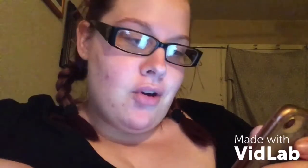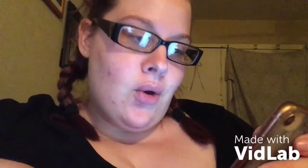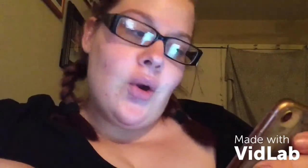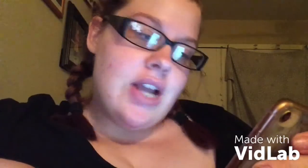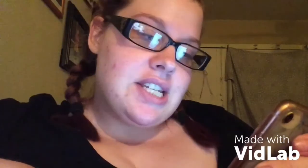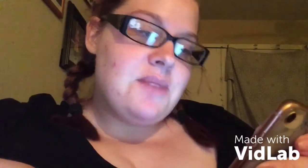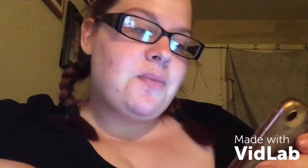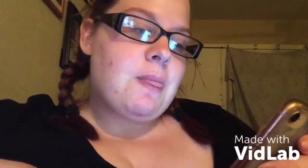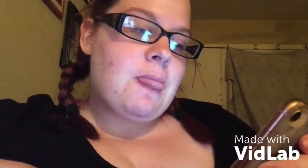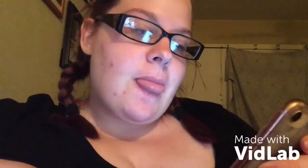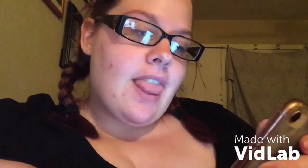cuckoo crazy.